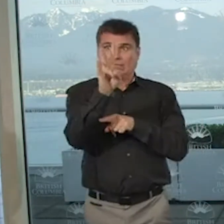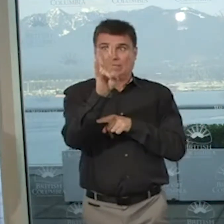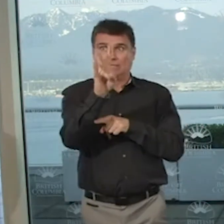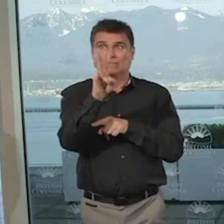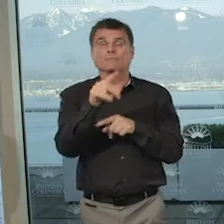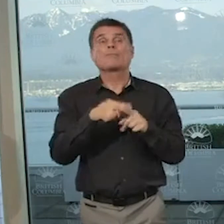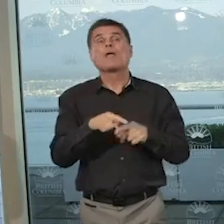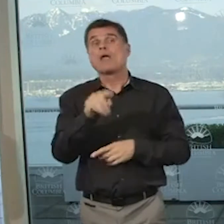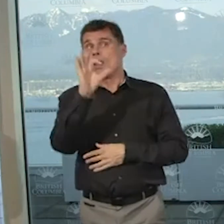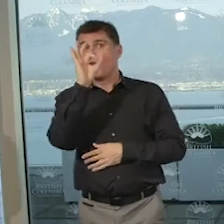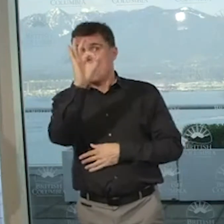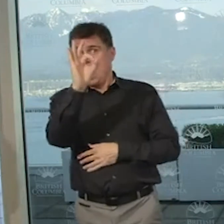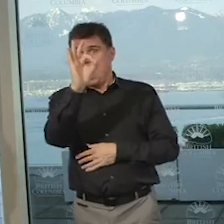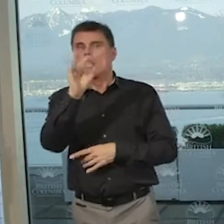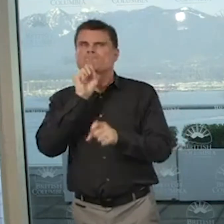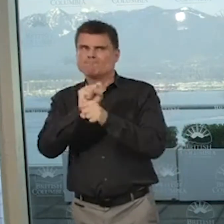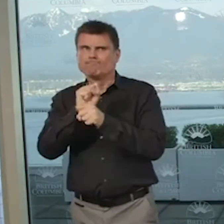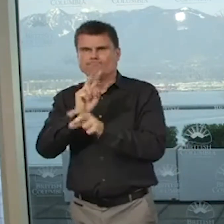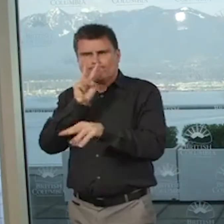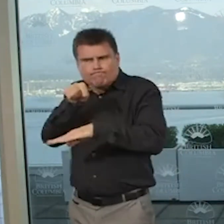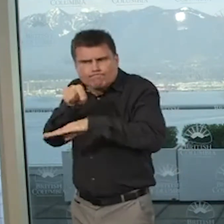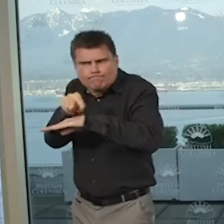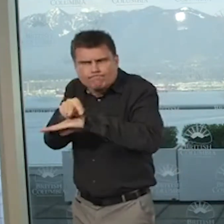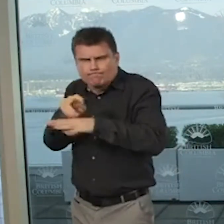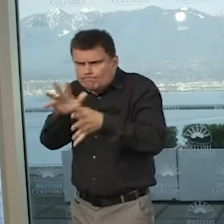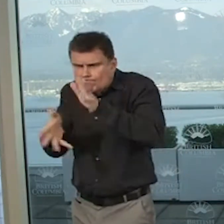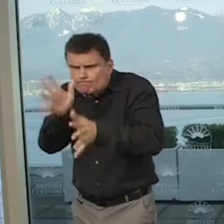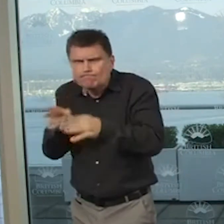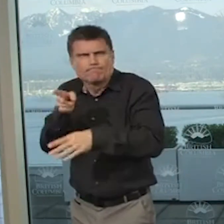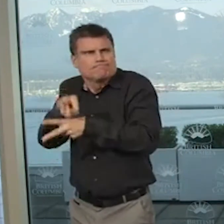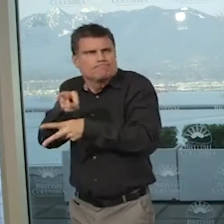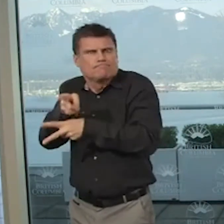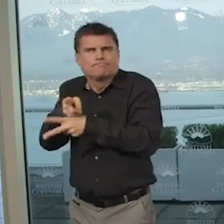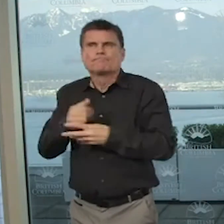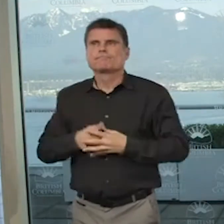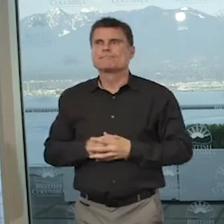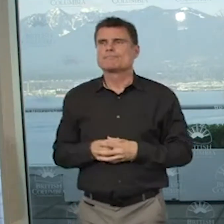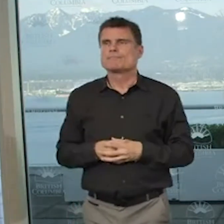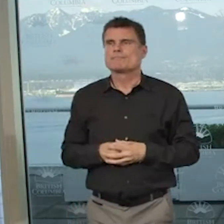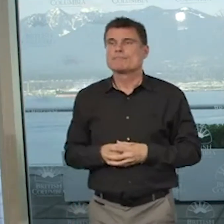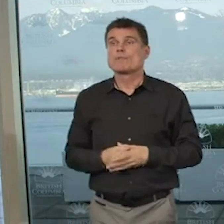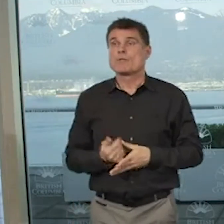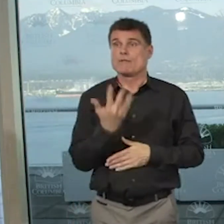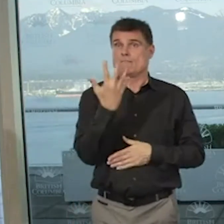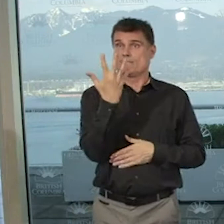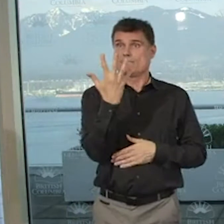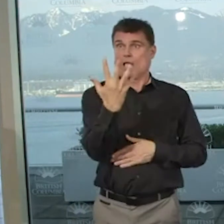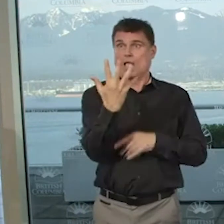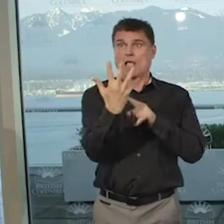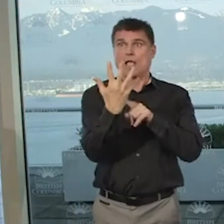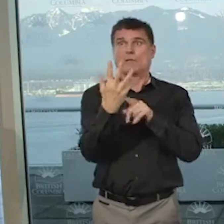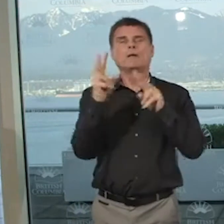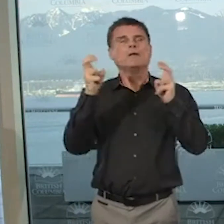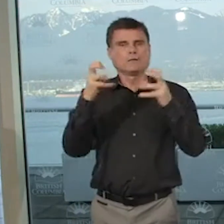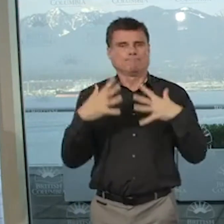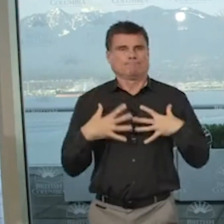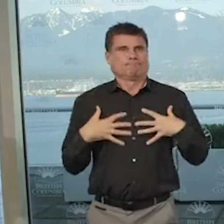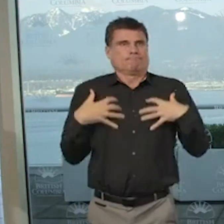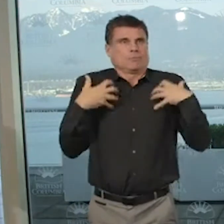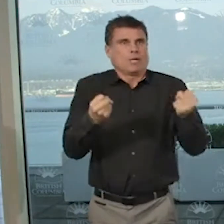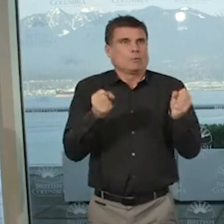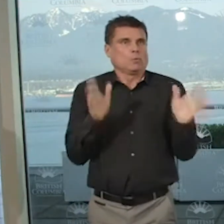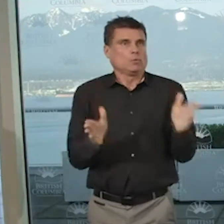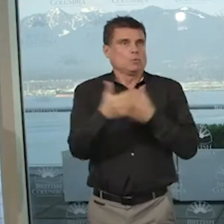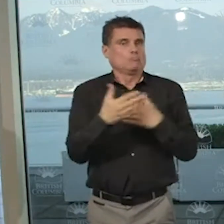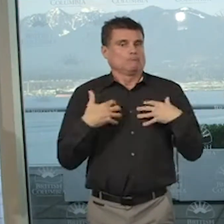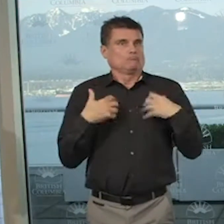We continue to have only five who are in our recovered list, however, we know that most of those